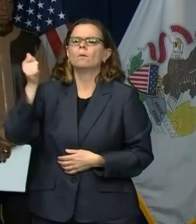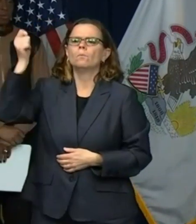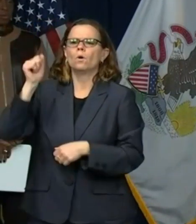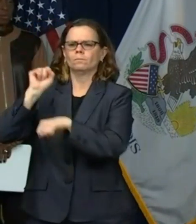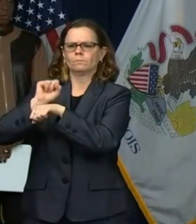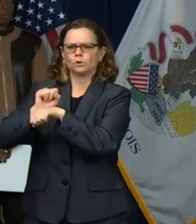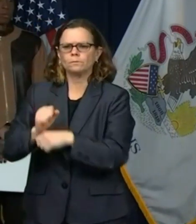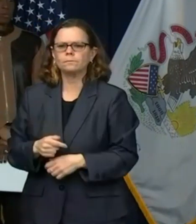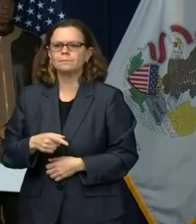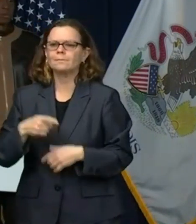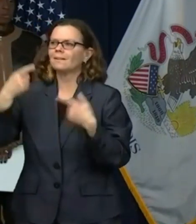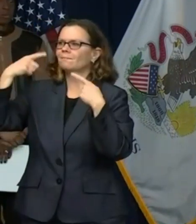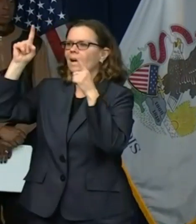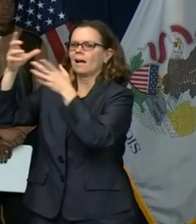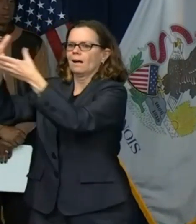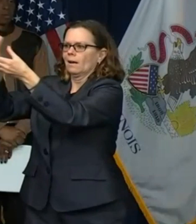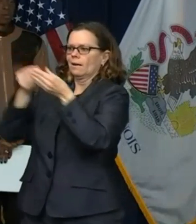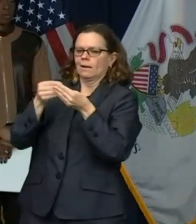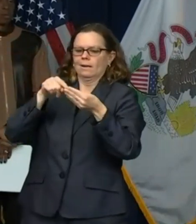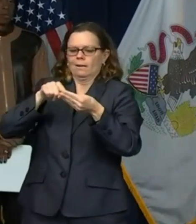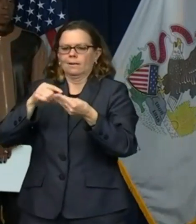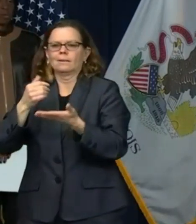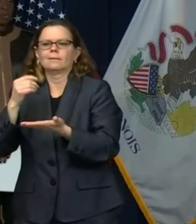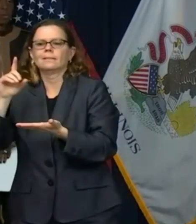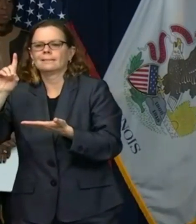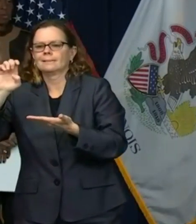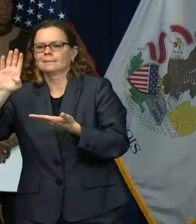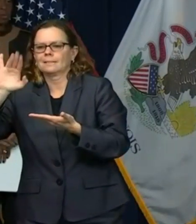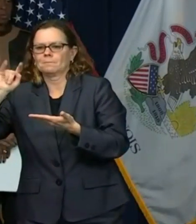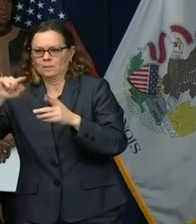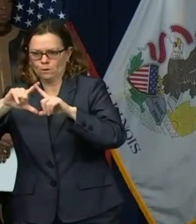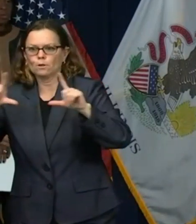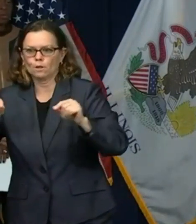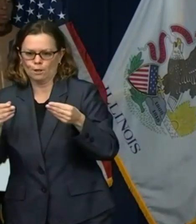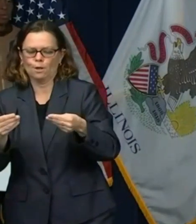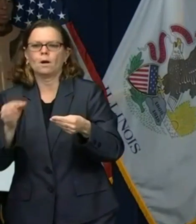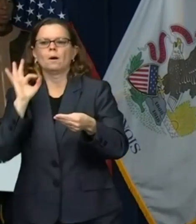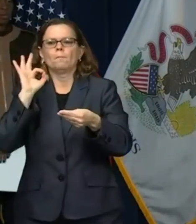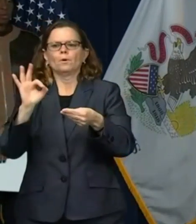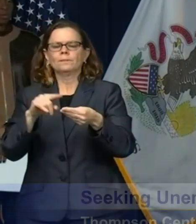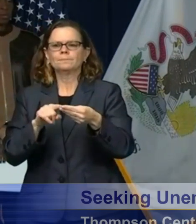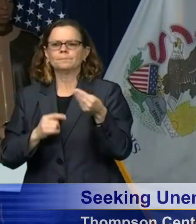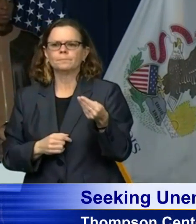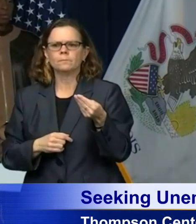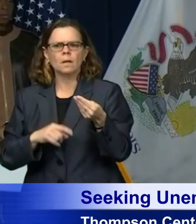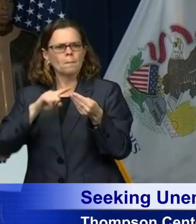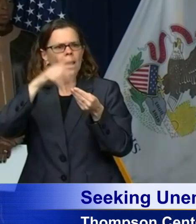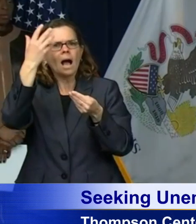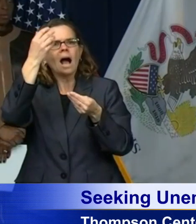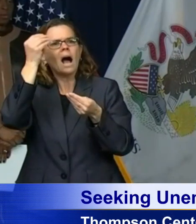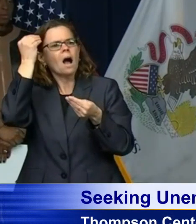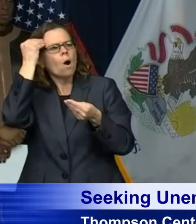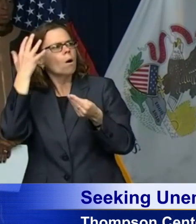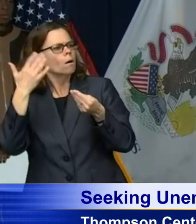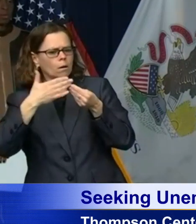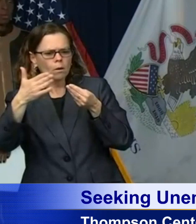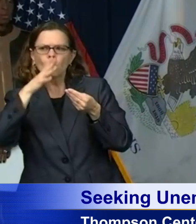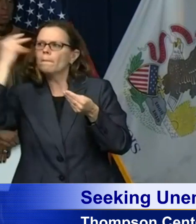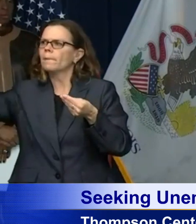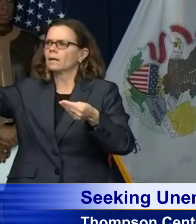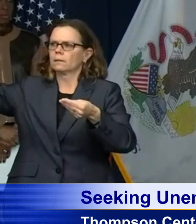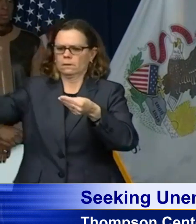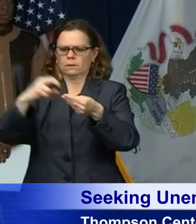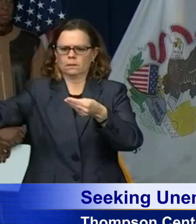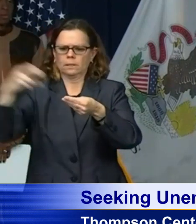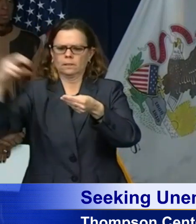the first payment for those people. How long will it take for that money to arrive? And then with the extra $600 per week that they can qualify